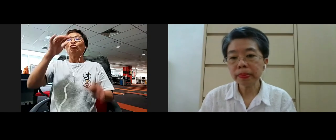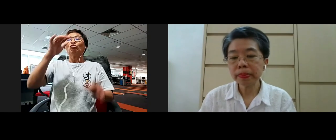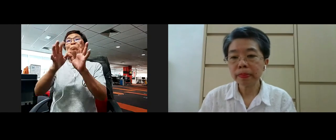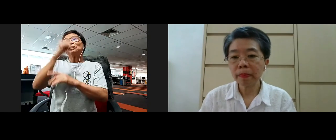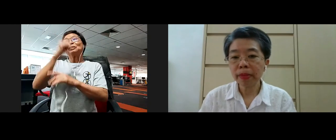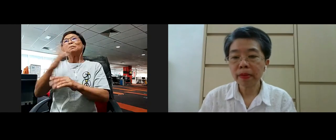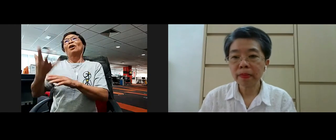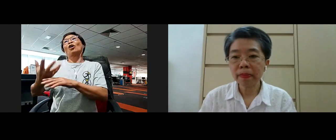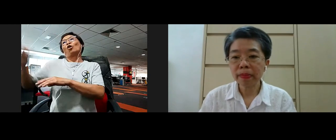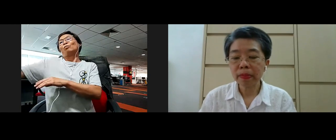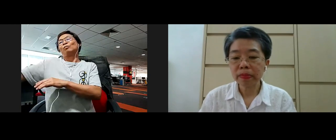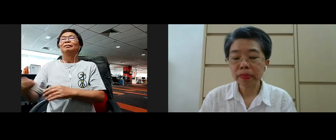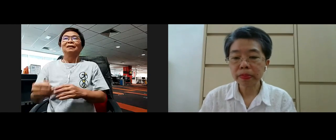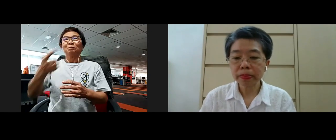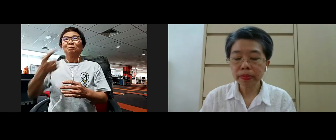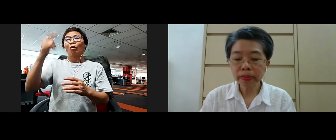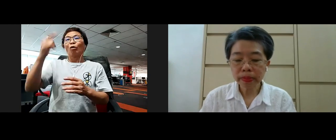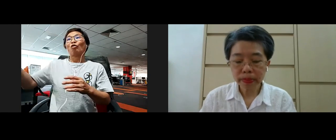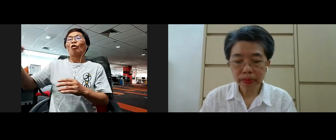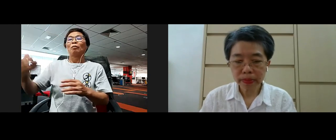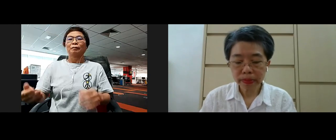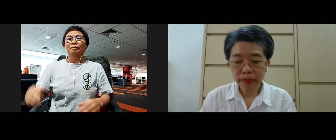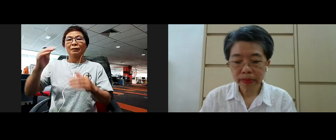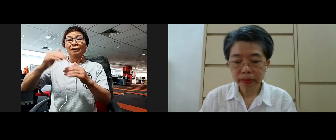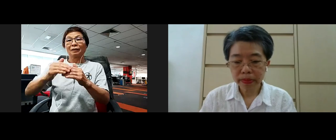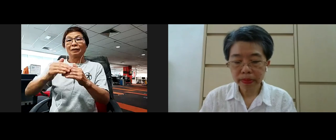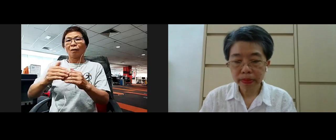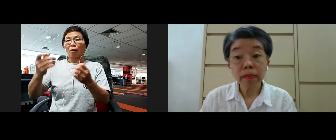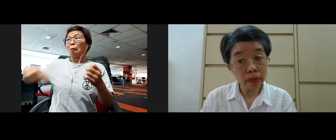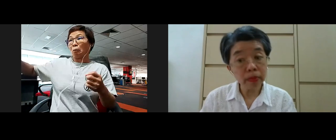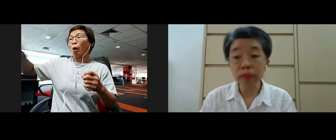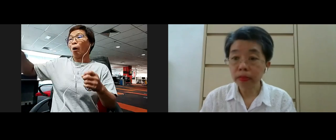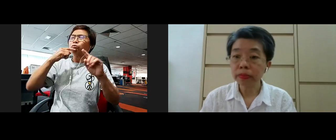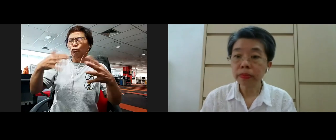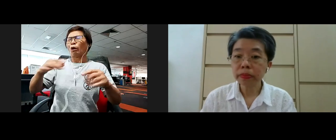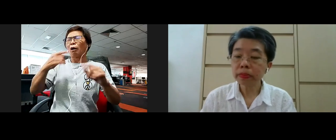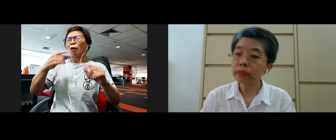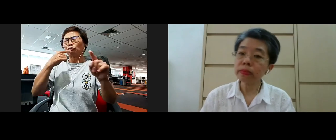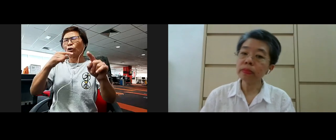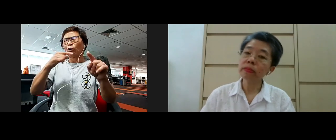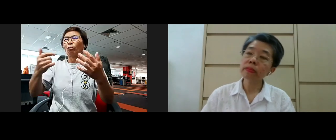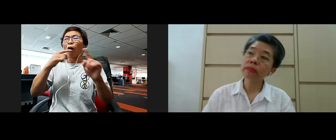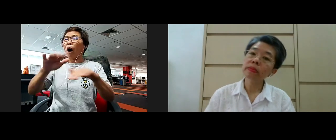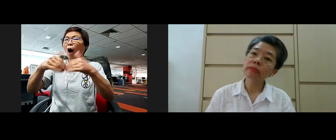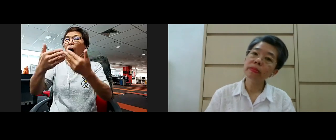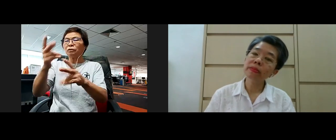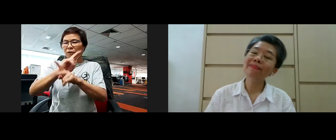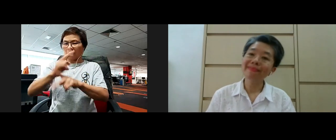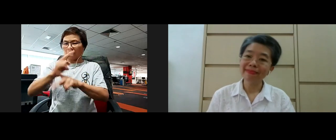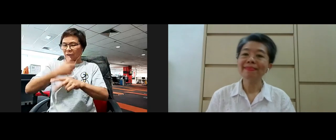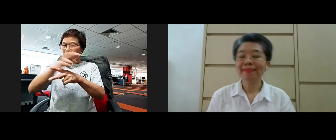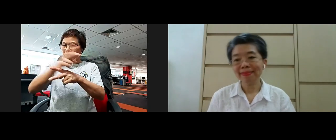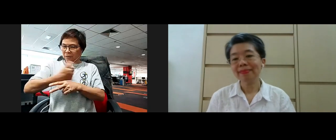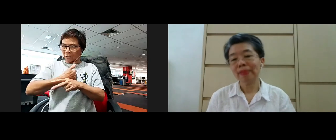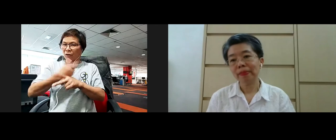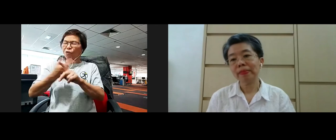thank you Sister Nia next question is actually most of it answered already how can we take care of ourselves from